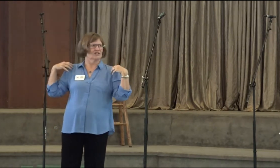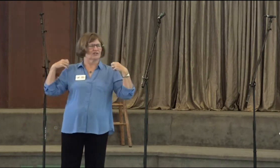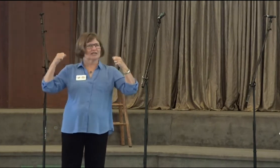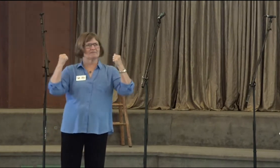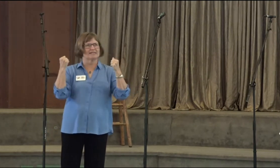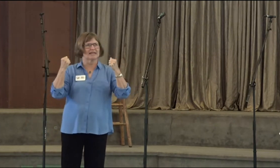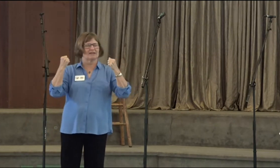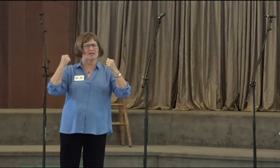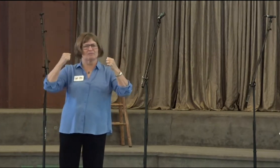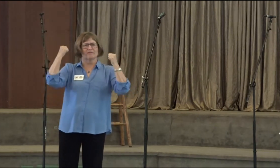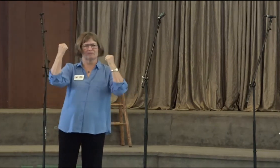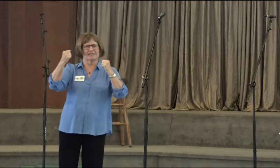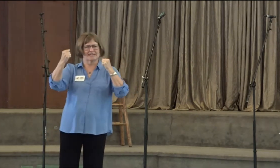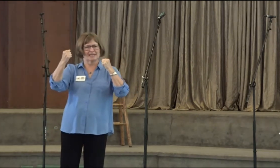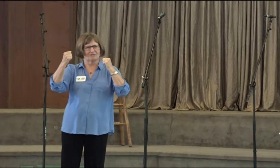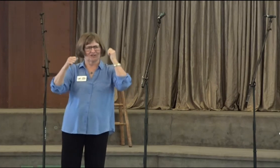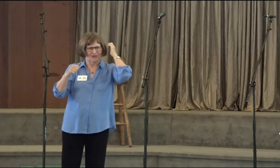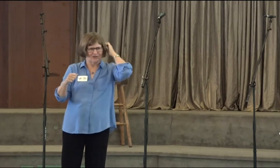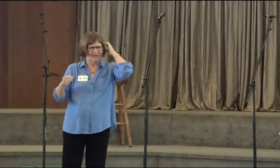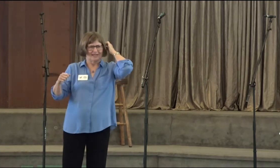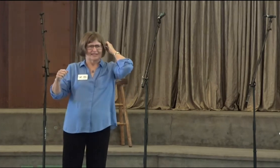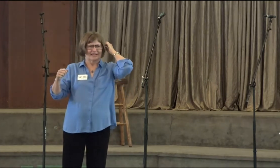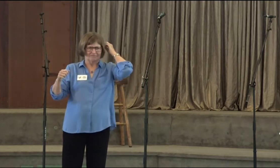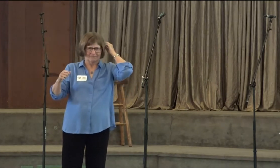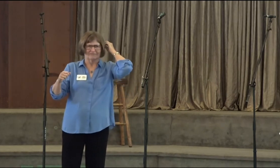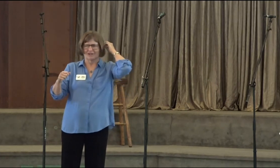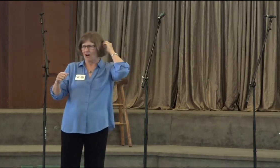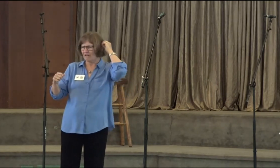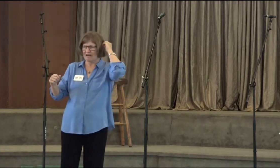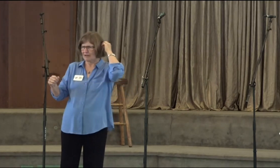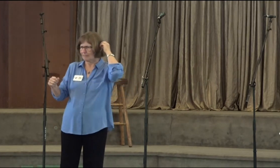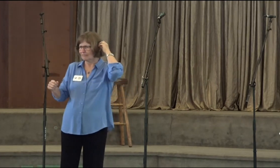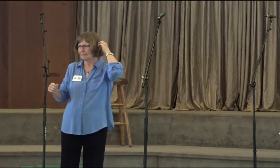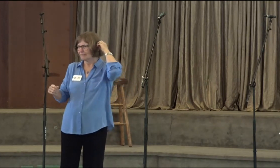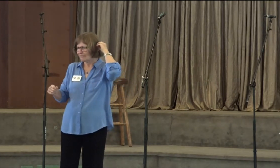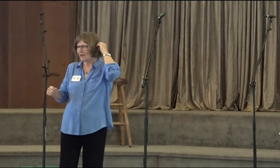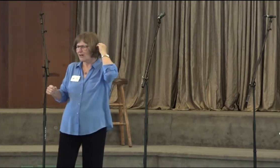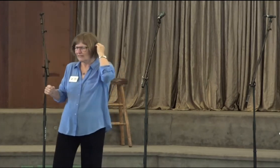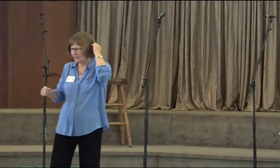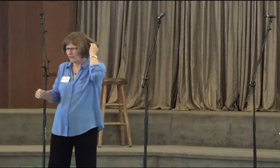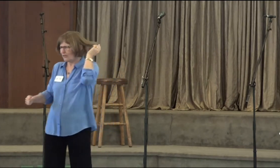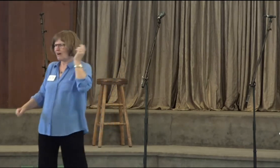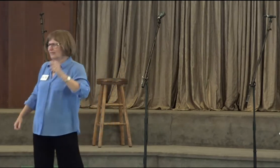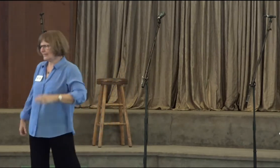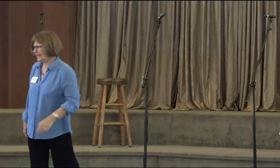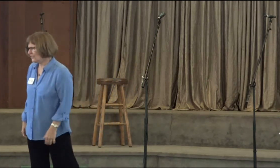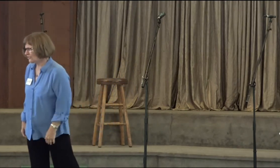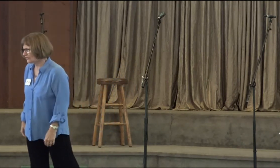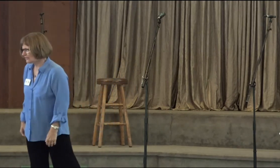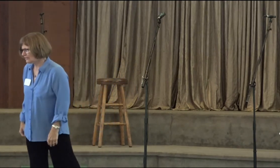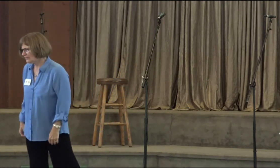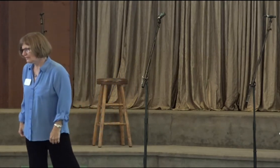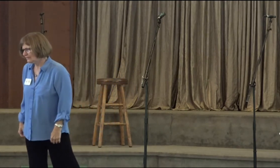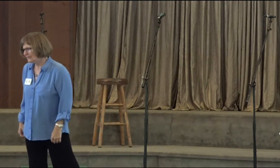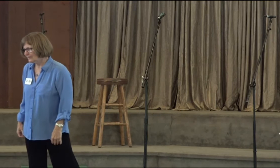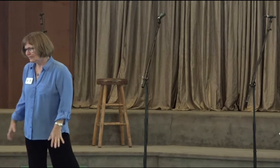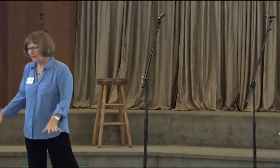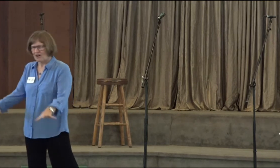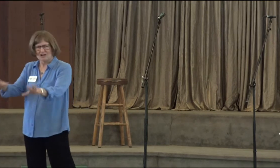driving angel, keep me safe, keep everybody safe, you know. It's like, call on him. Call on the Lord. Call on the angels.